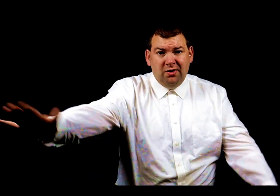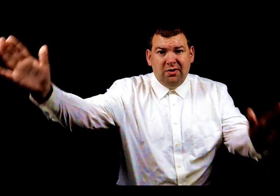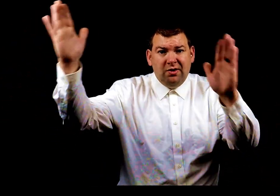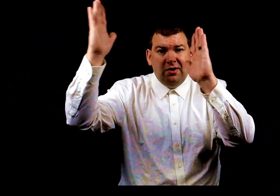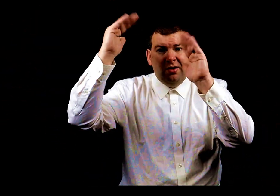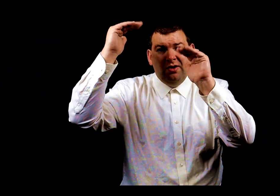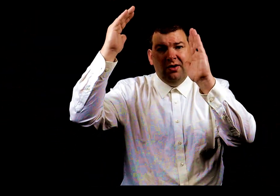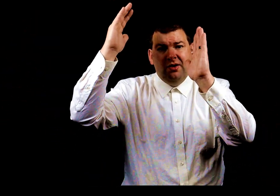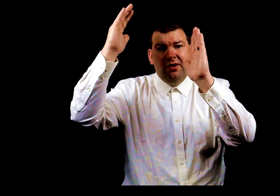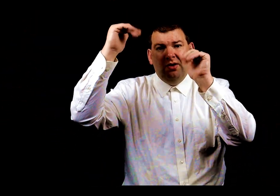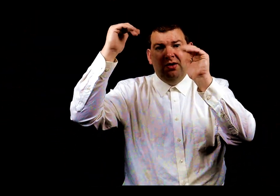line?